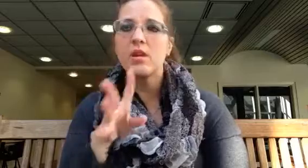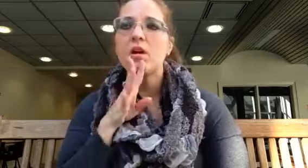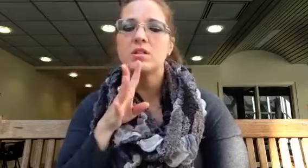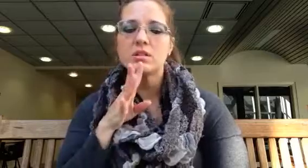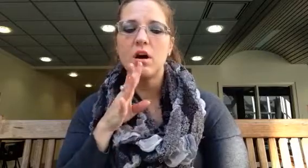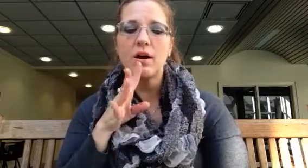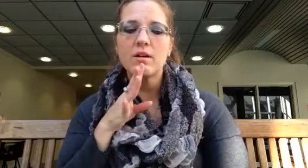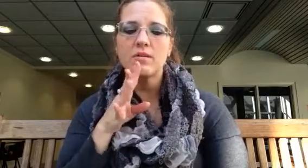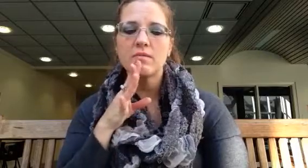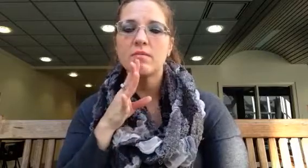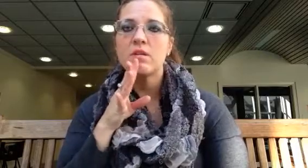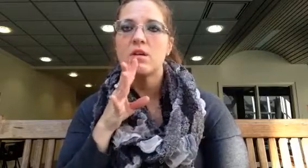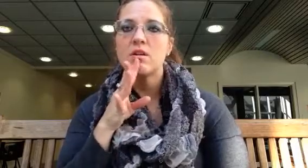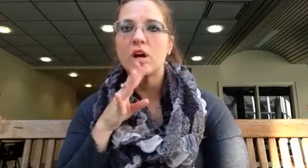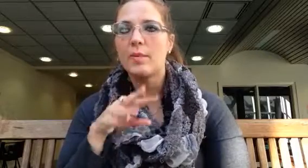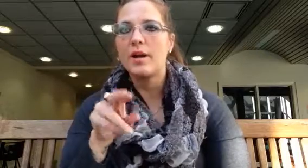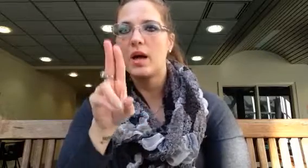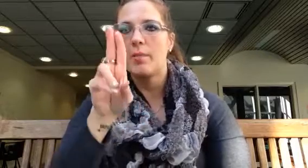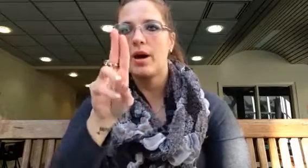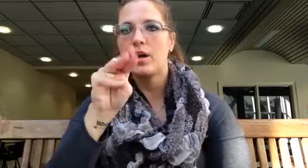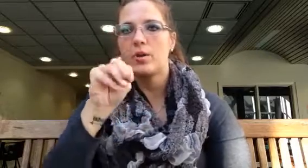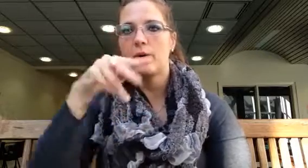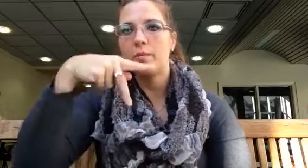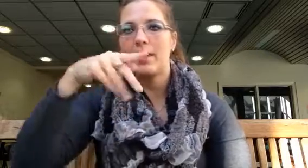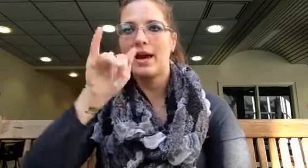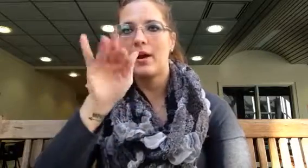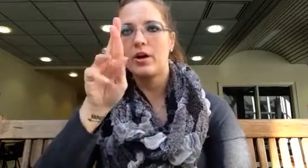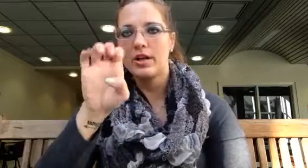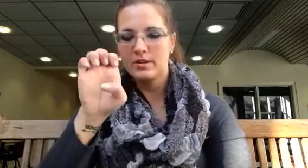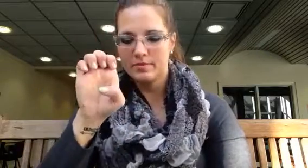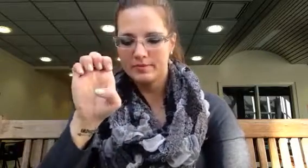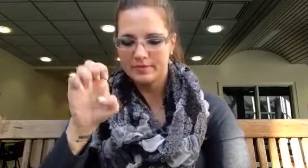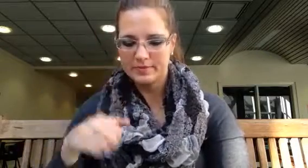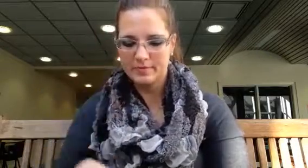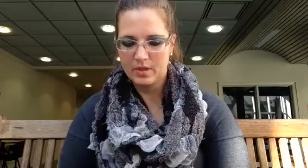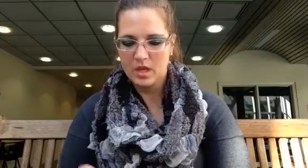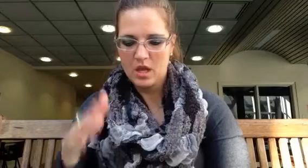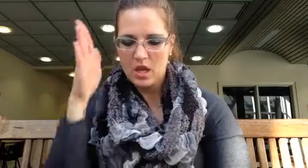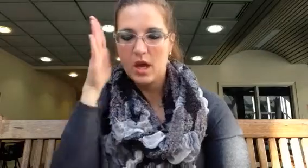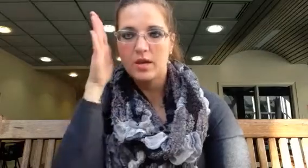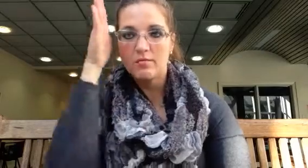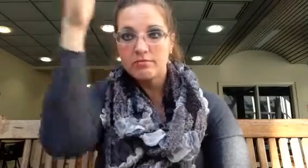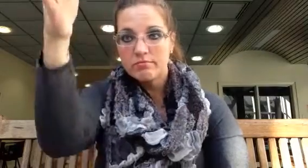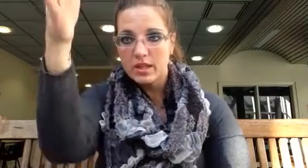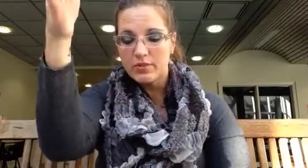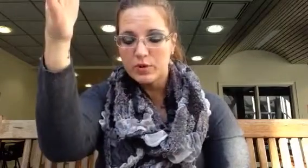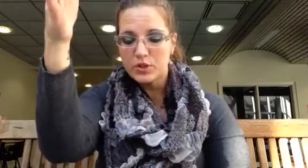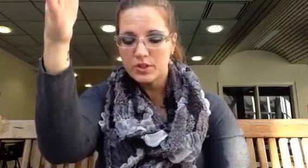To talk. Talk about an umpire. U-N-P-I-R-E. Um. In the future.